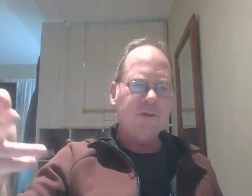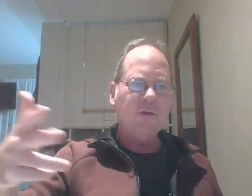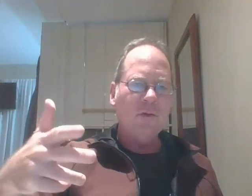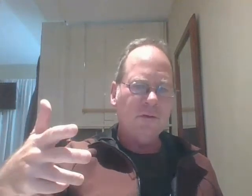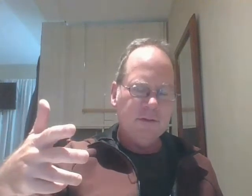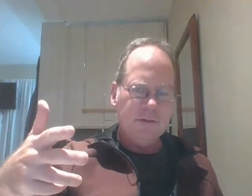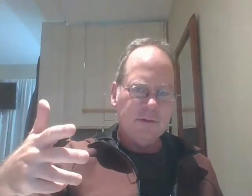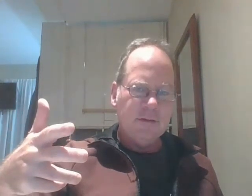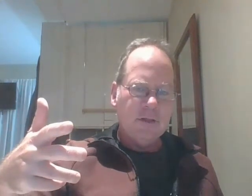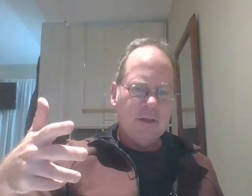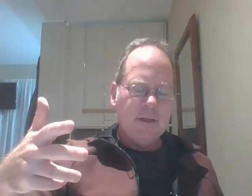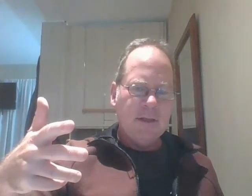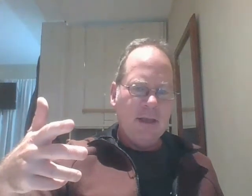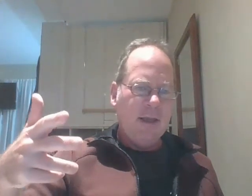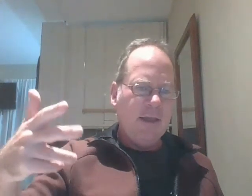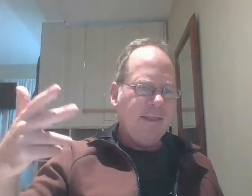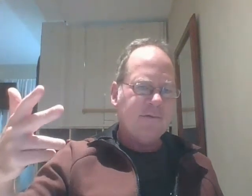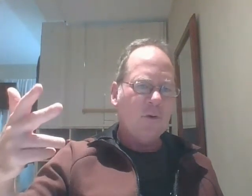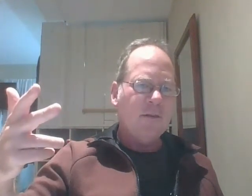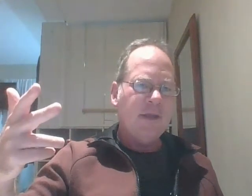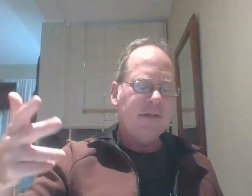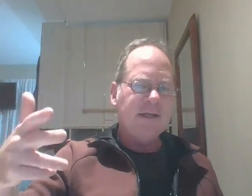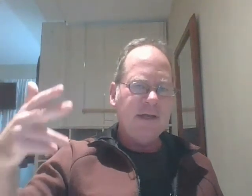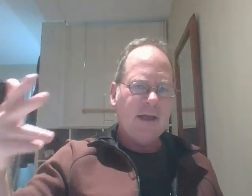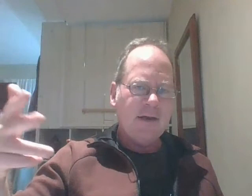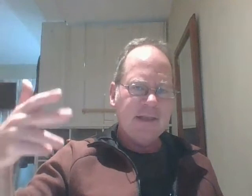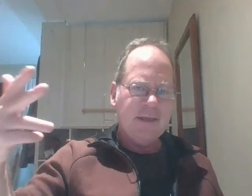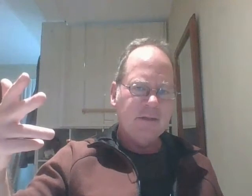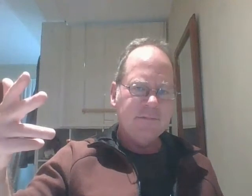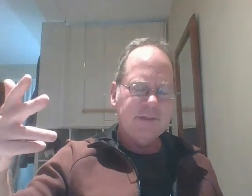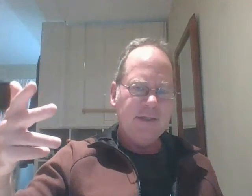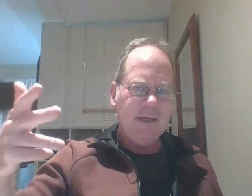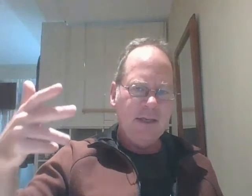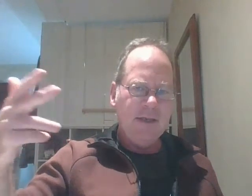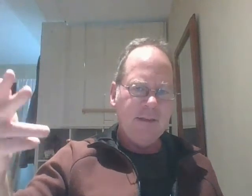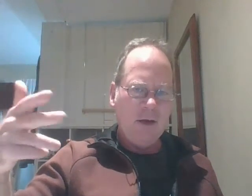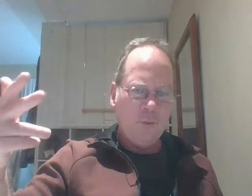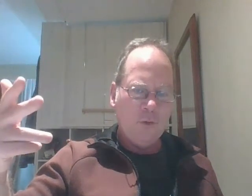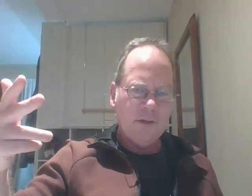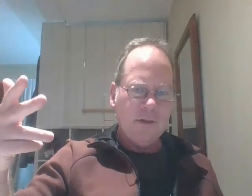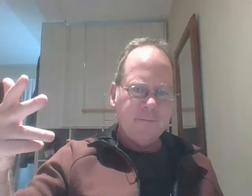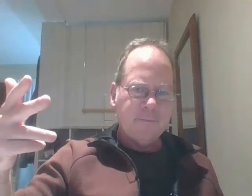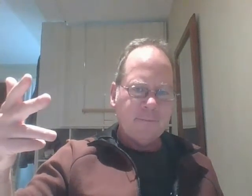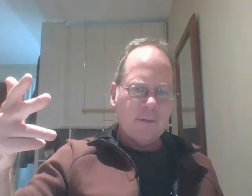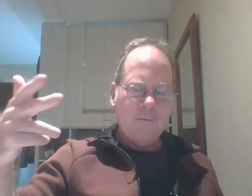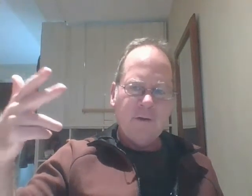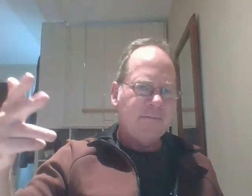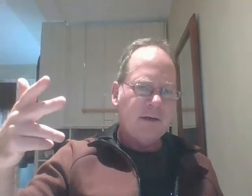gold and that's one of the big reasons and a lot of the kingdoms in the arab world are very very low